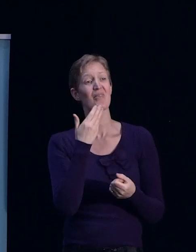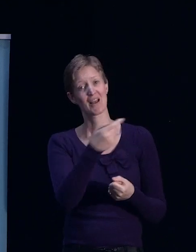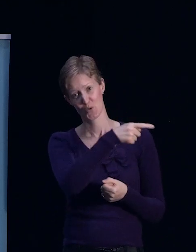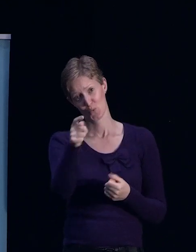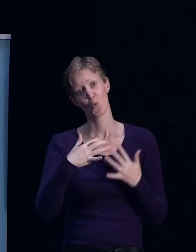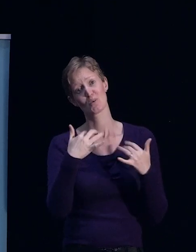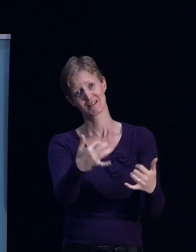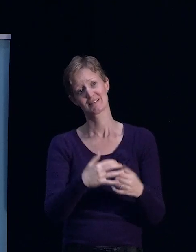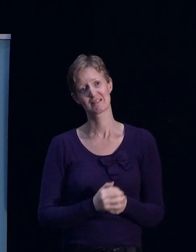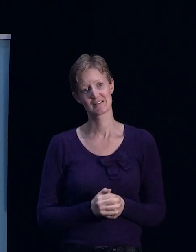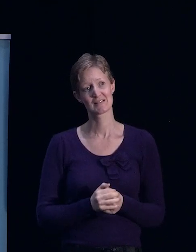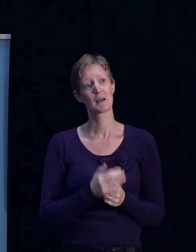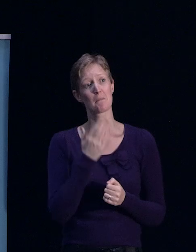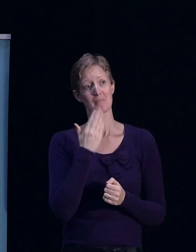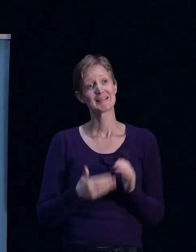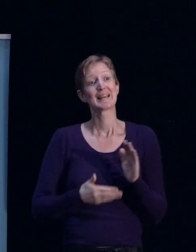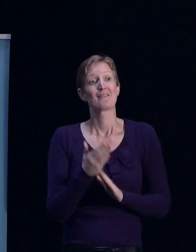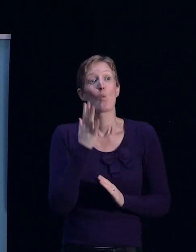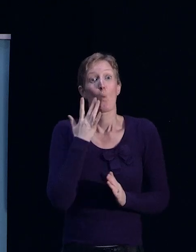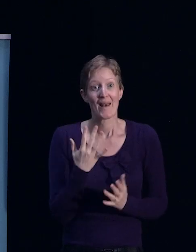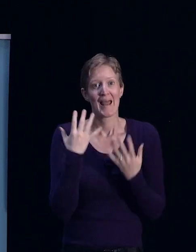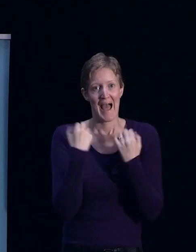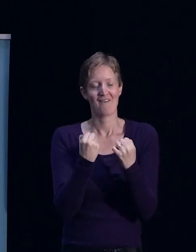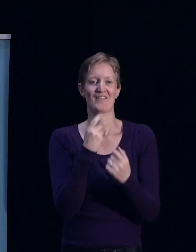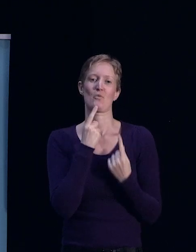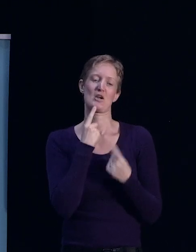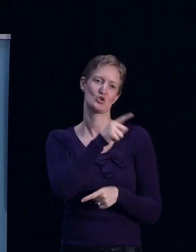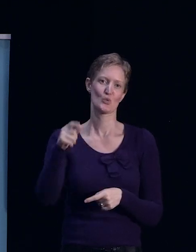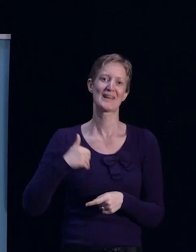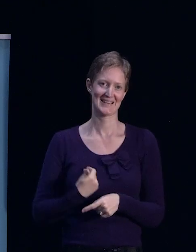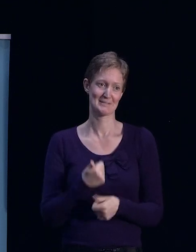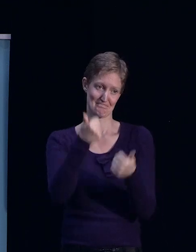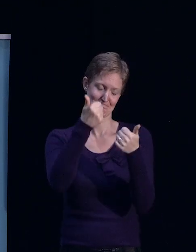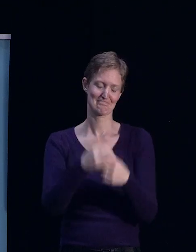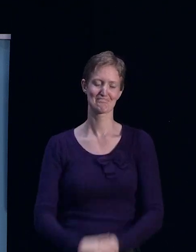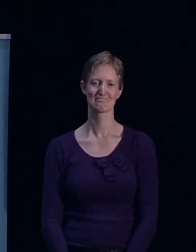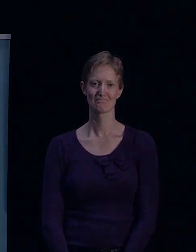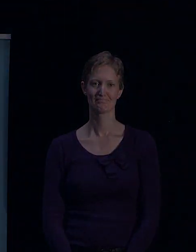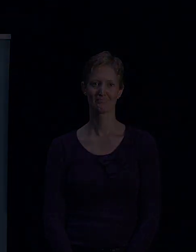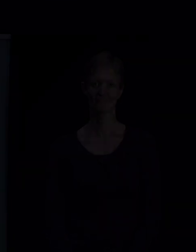Don't leave here until you've got the information you need. Um, and, and we'll see you around. Thanks.